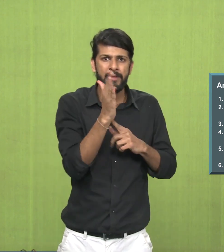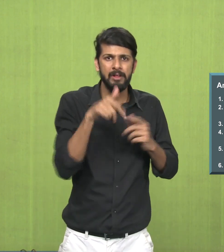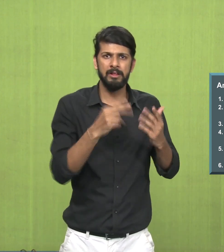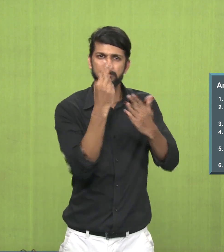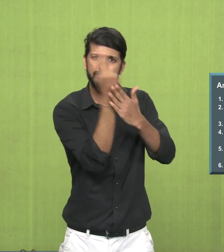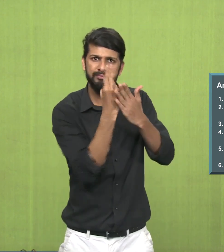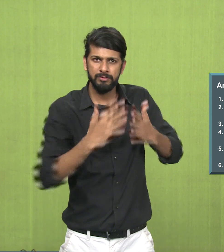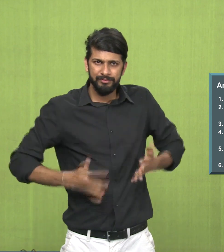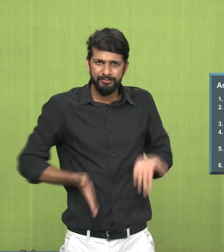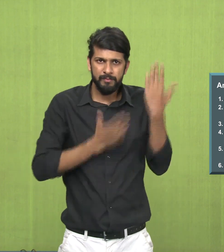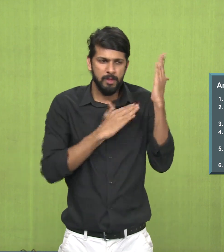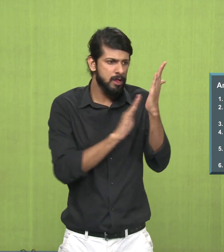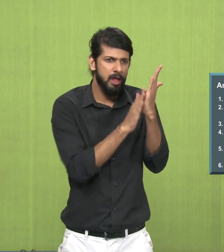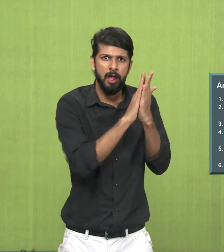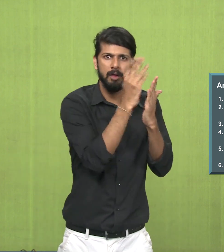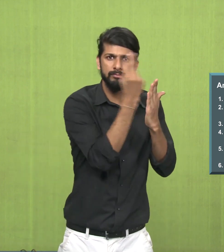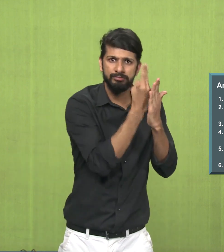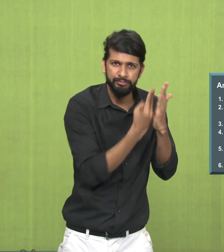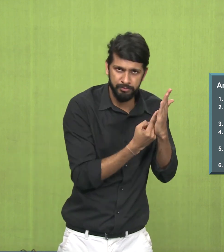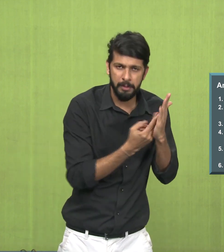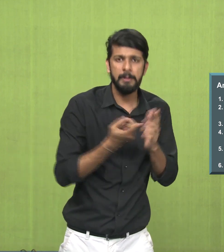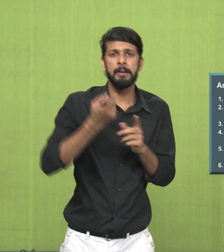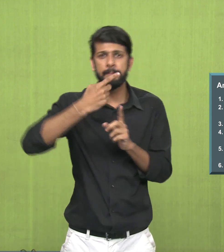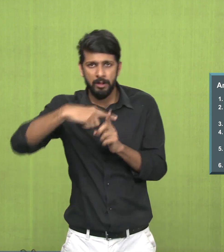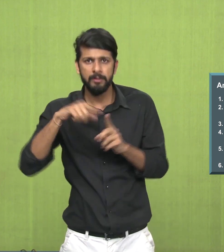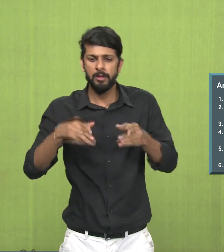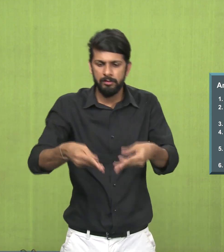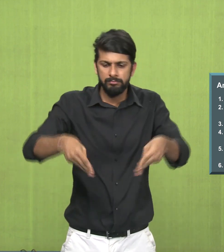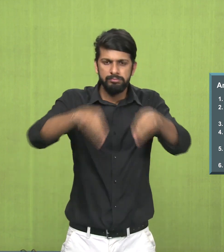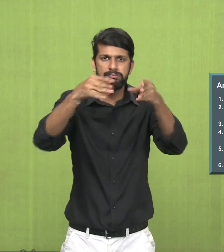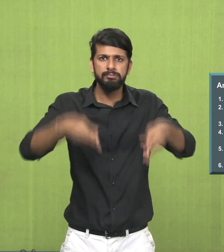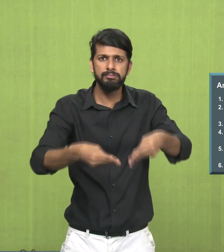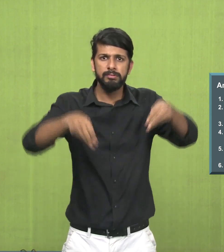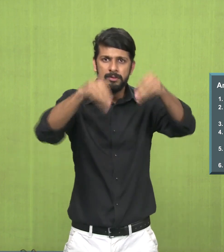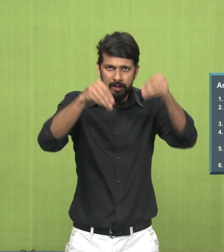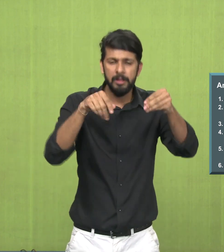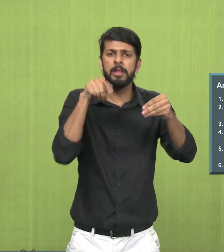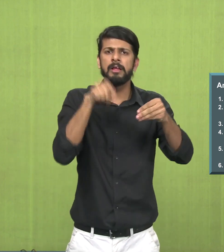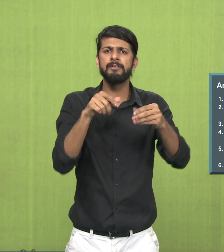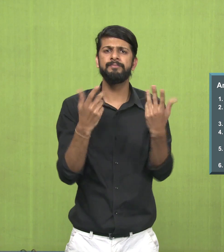the Pata Chitra and the second were the Terracotta toys